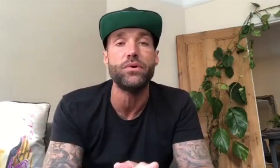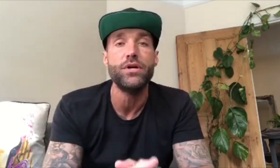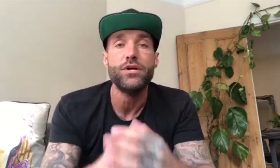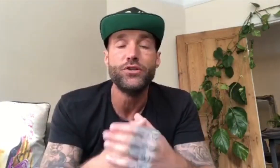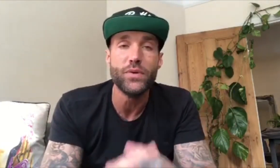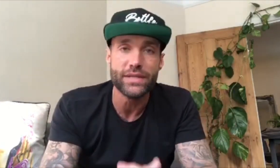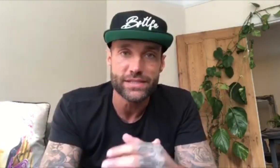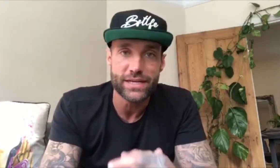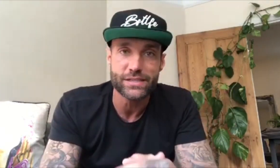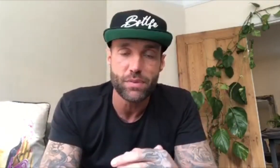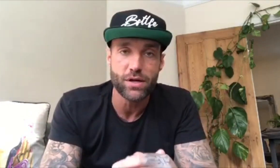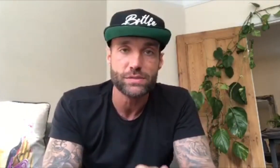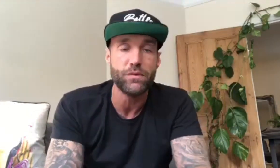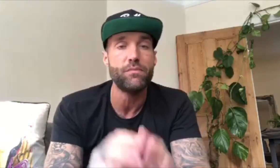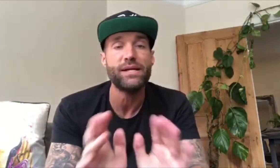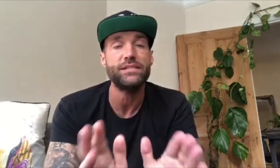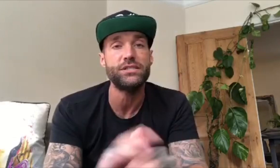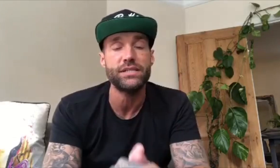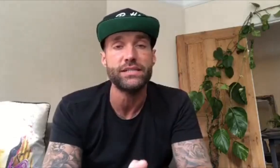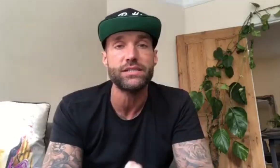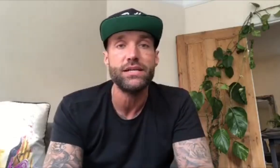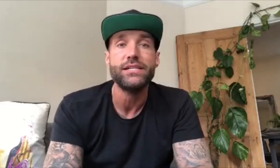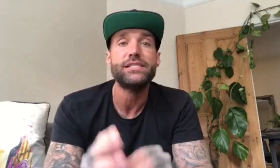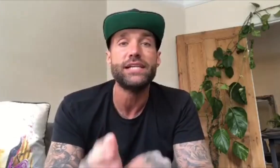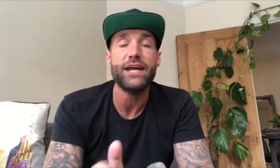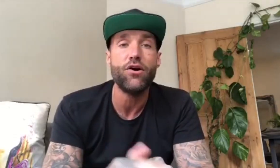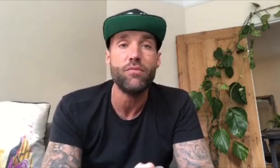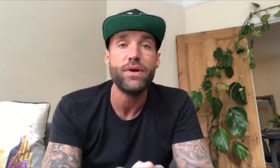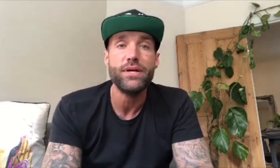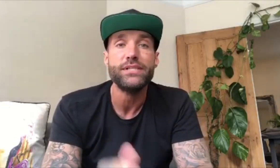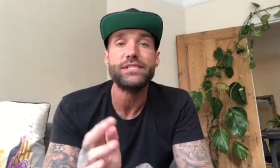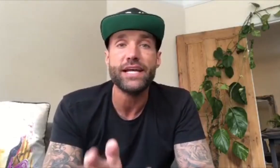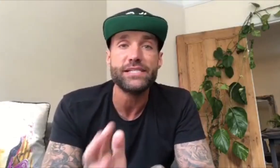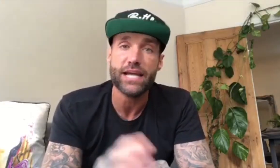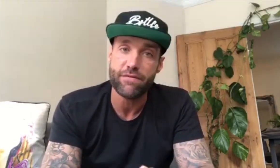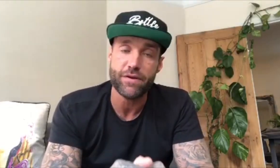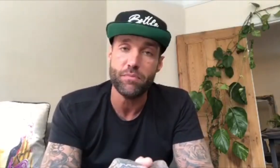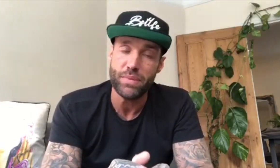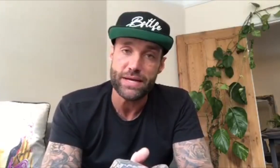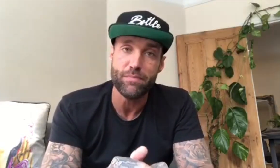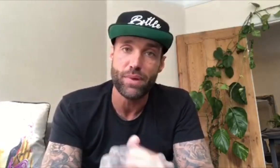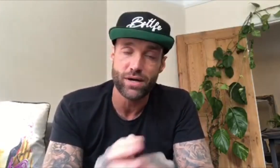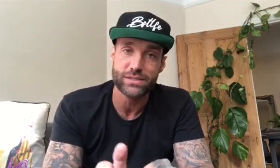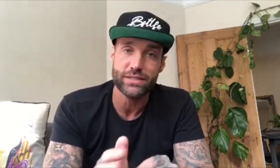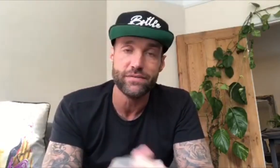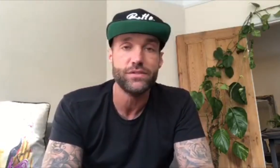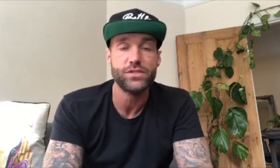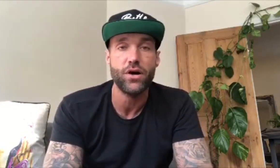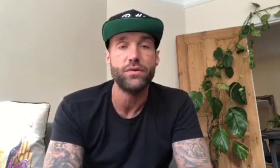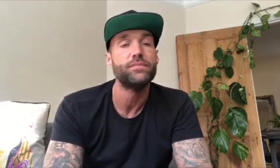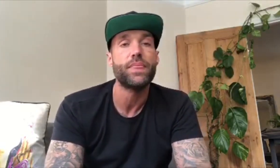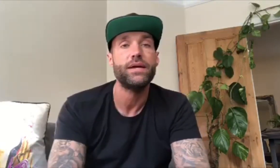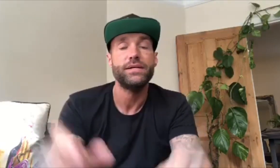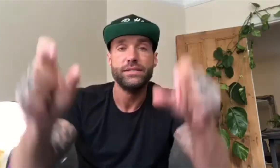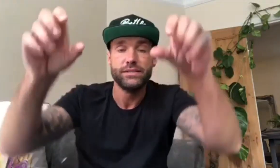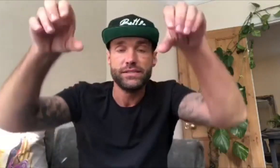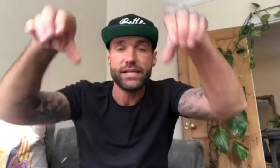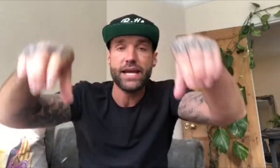doing this as possible. The message is this, stay home, stay safe and be positive. So, stay